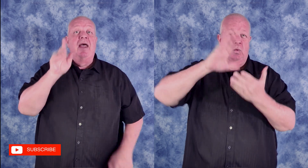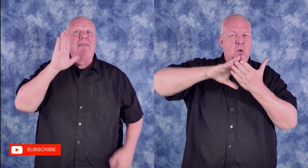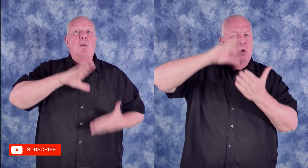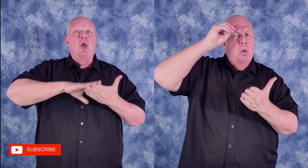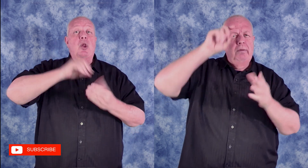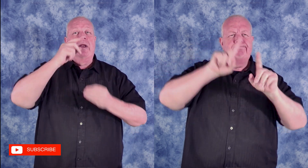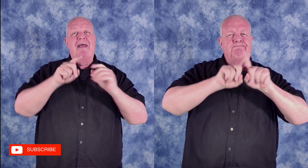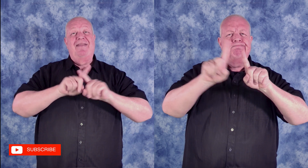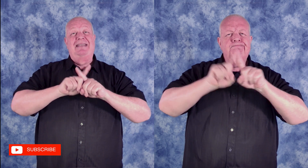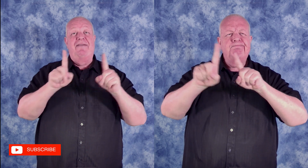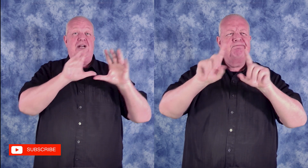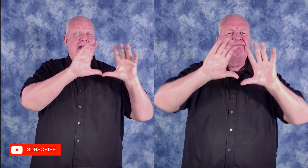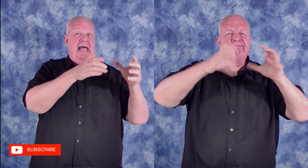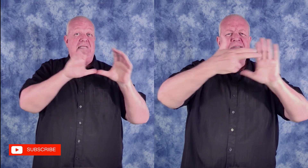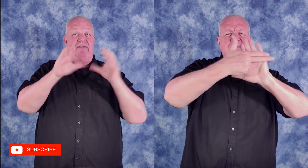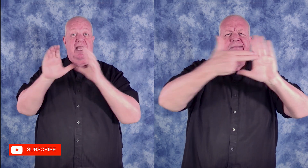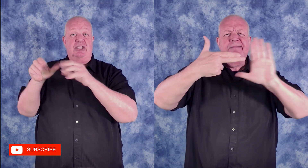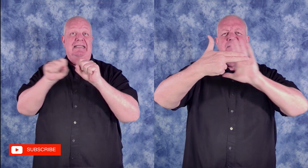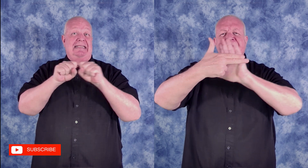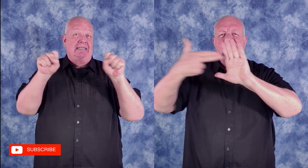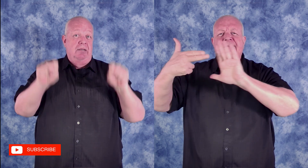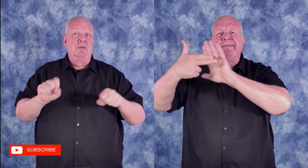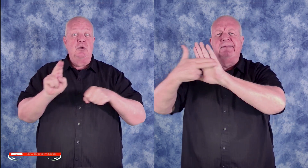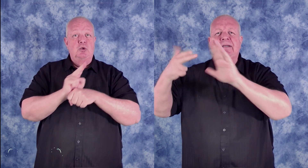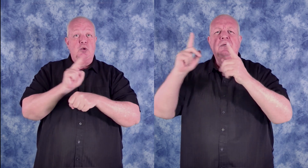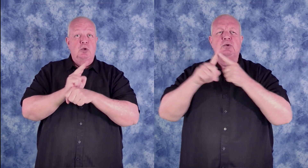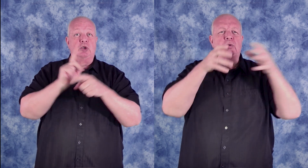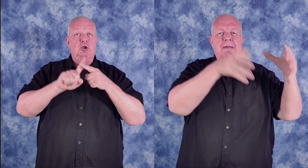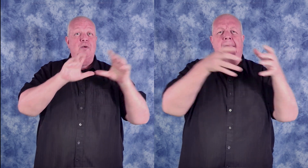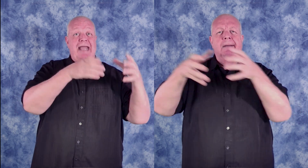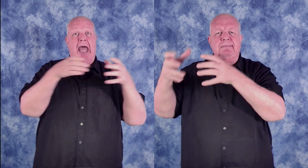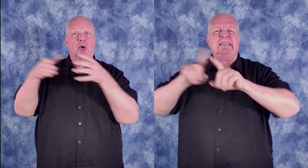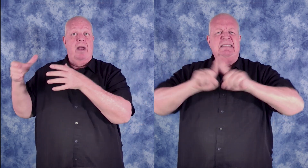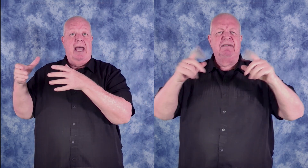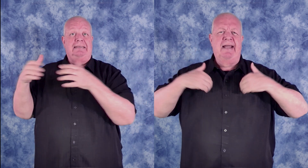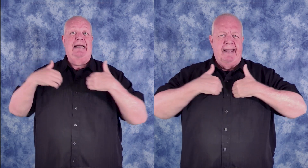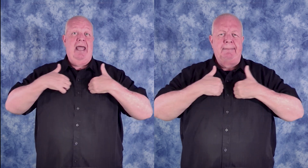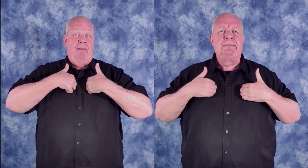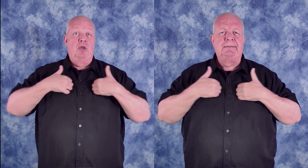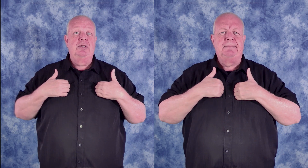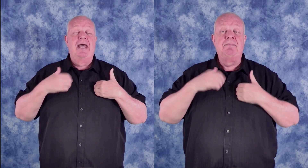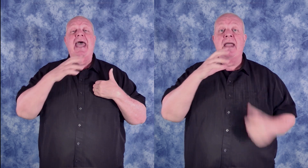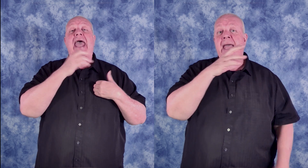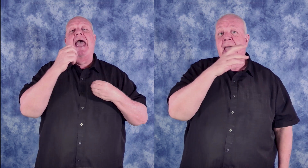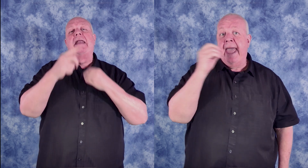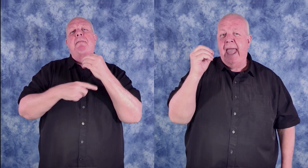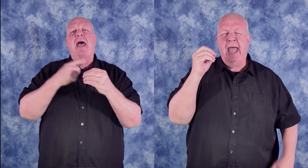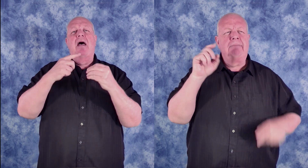They will learn about the different classification systems used to categorize animals and